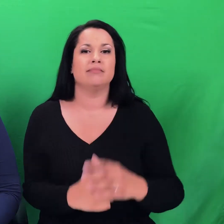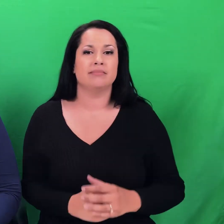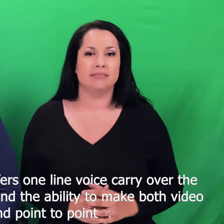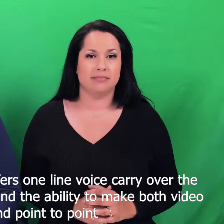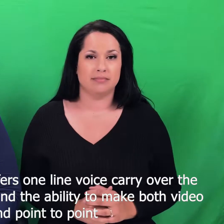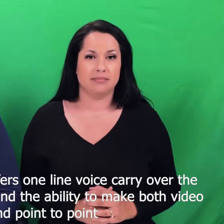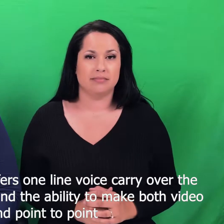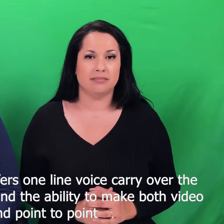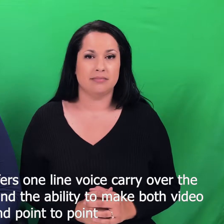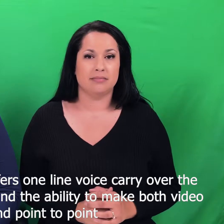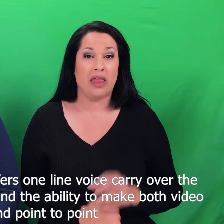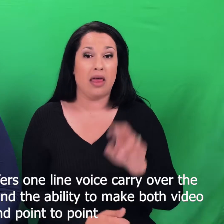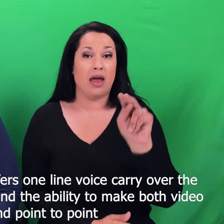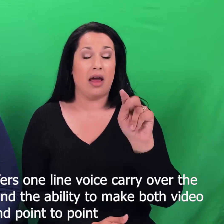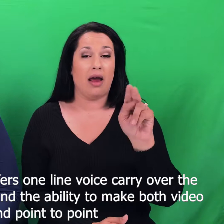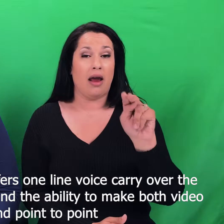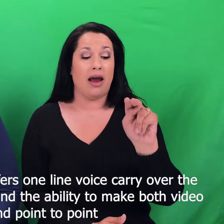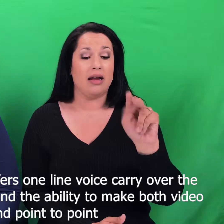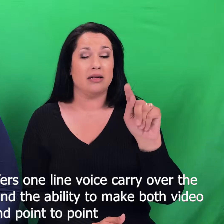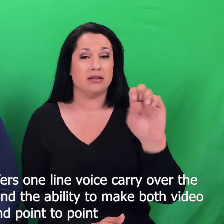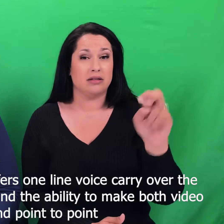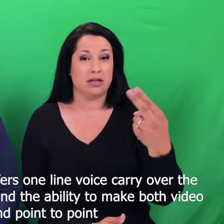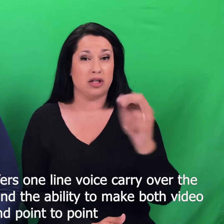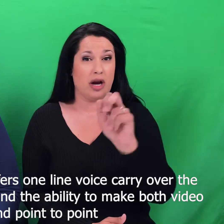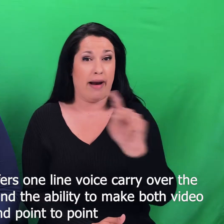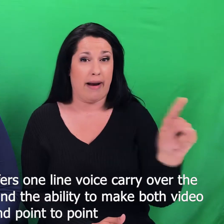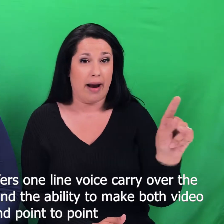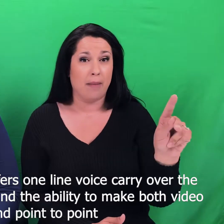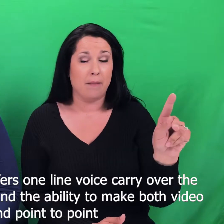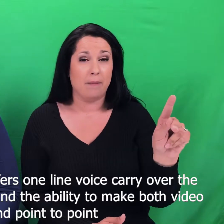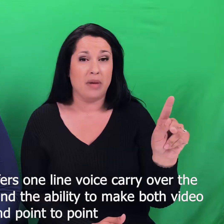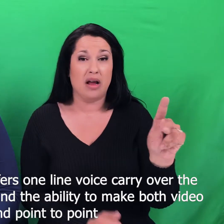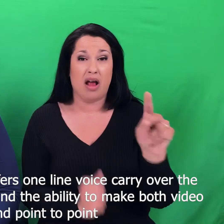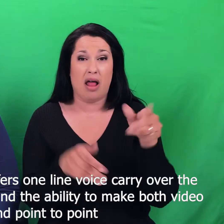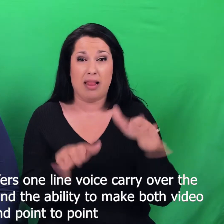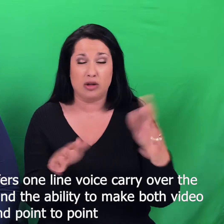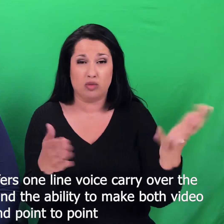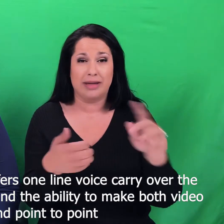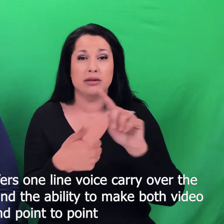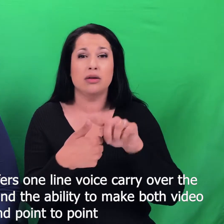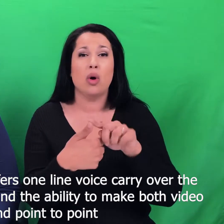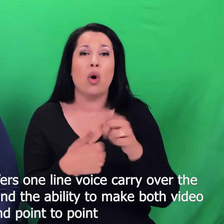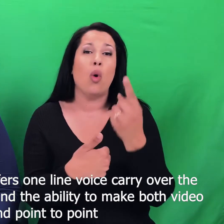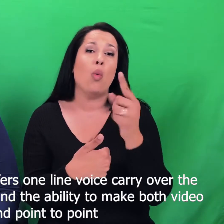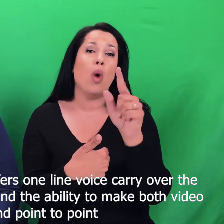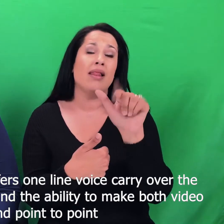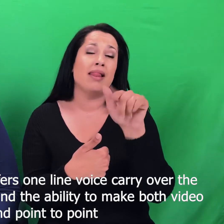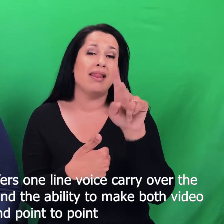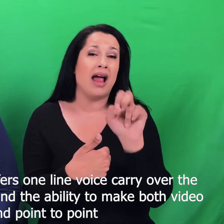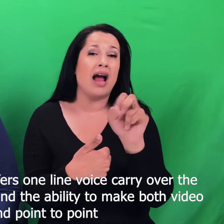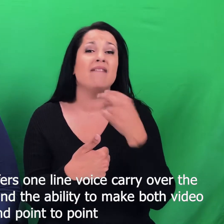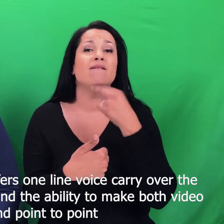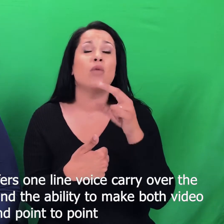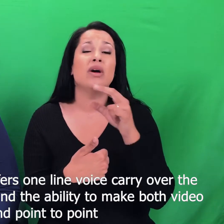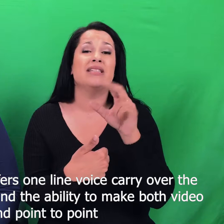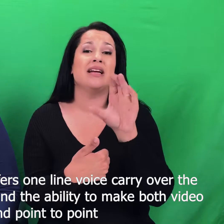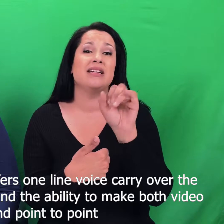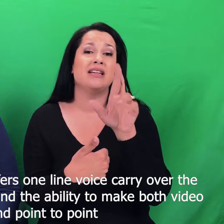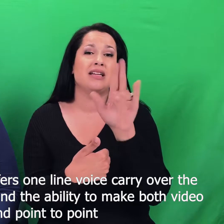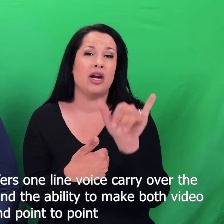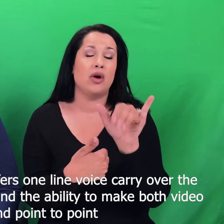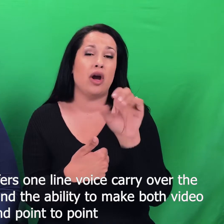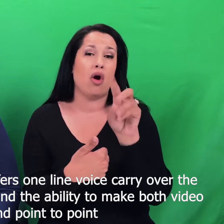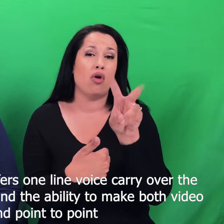The InTouch app offers one-line voice carryover, the Sorenson Video Center,